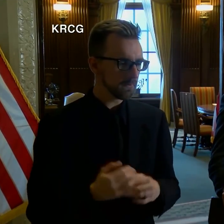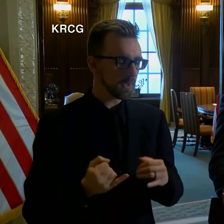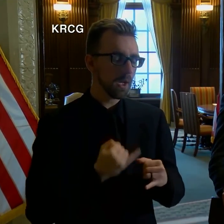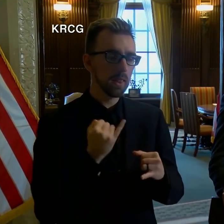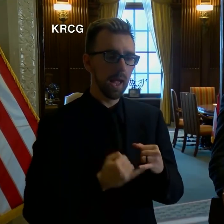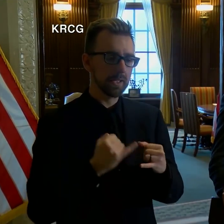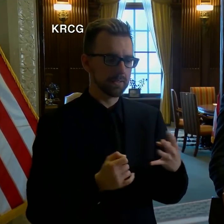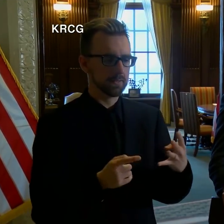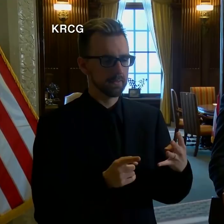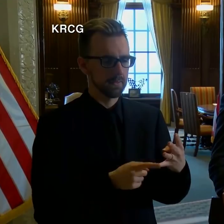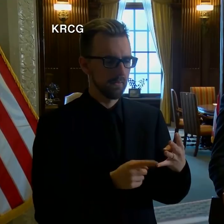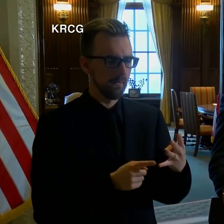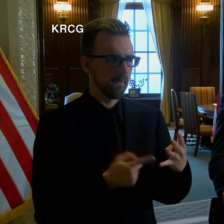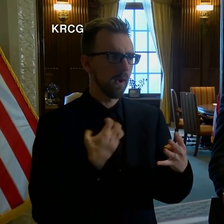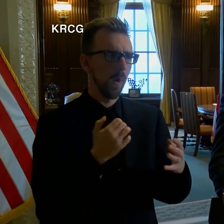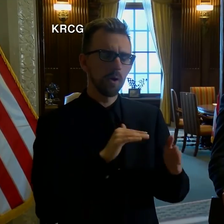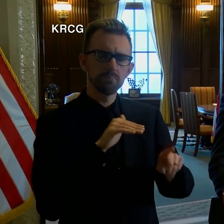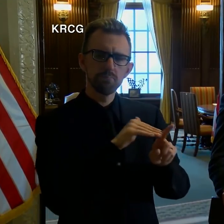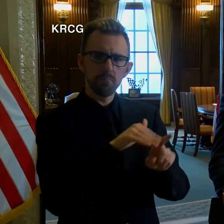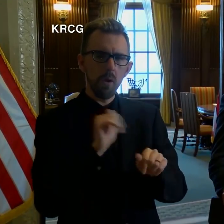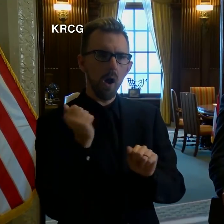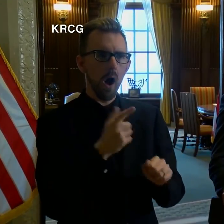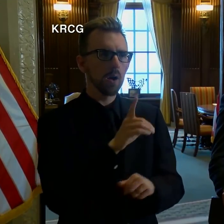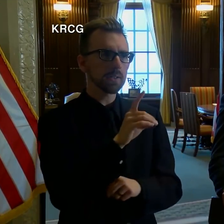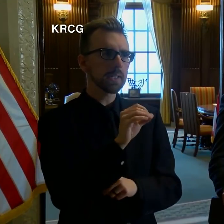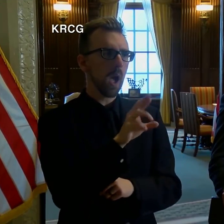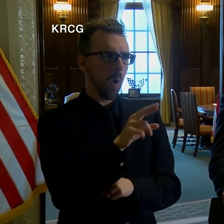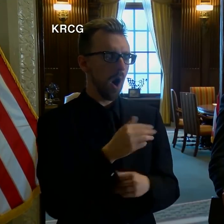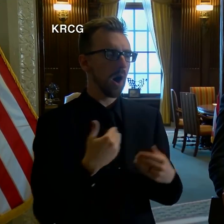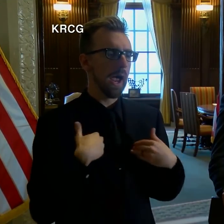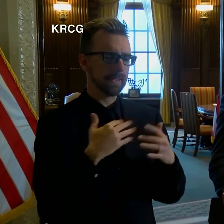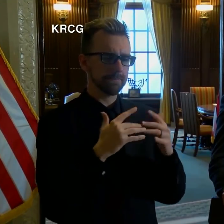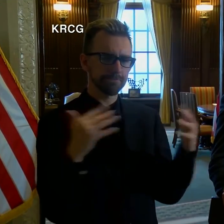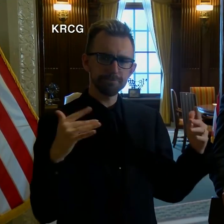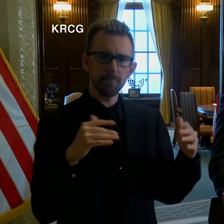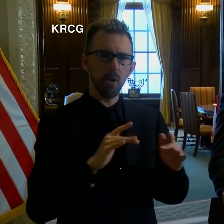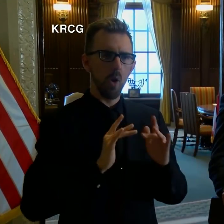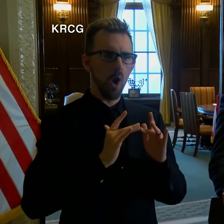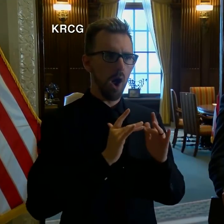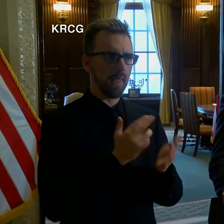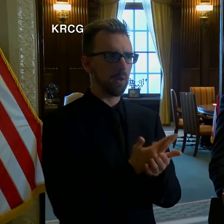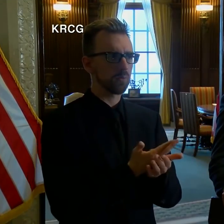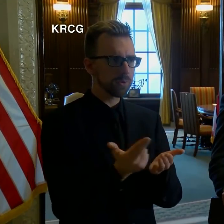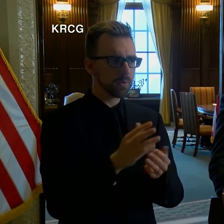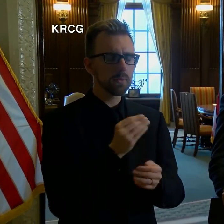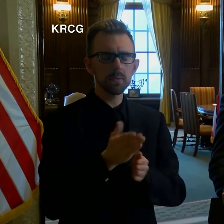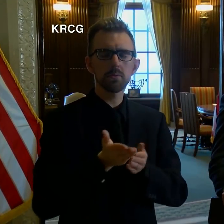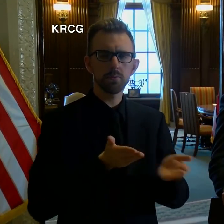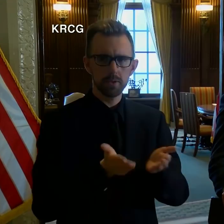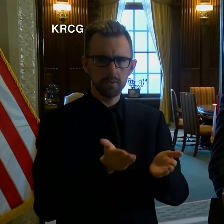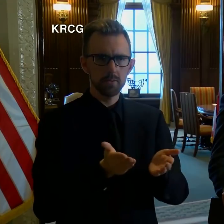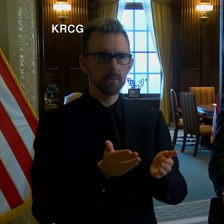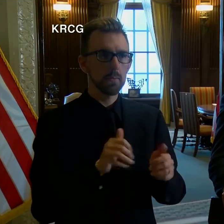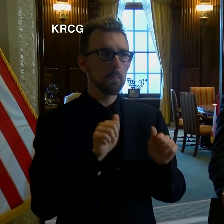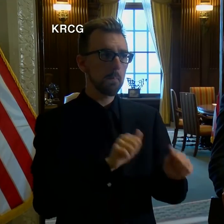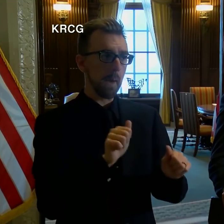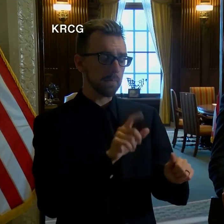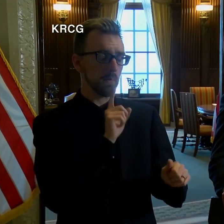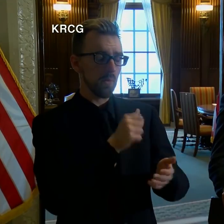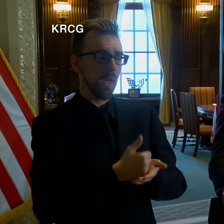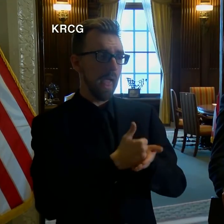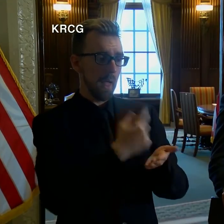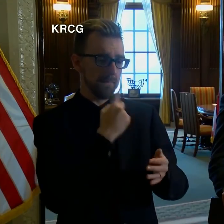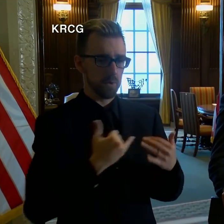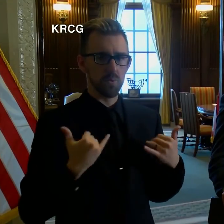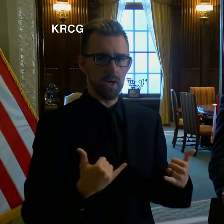I want to remind everyone that the Department of Revenue has a variety of online resources and services which may be especially helpful at